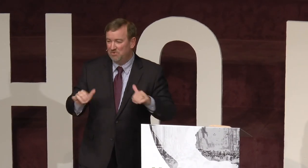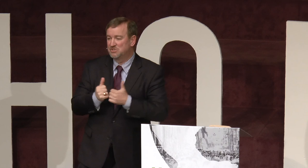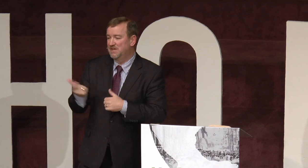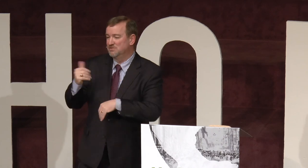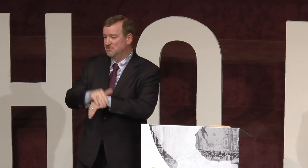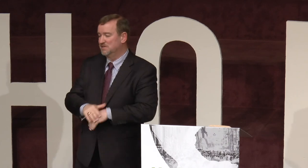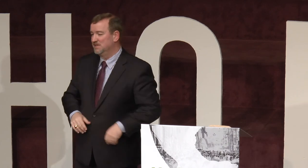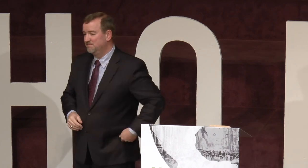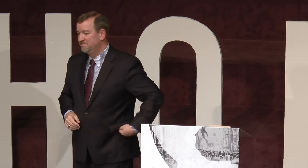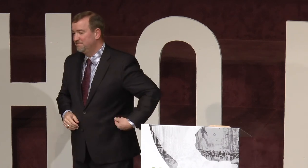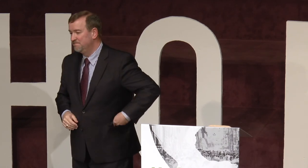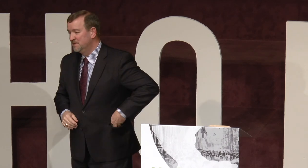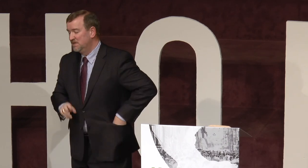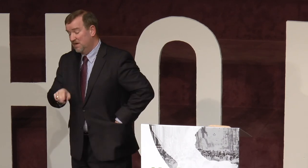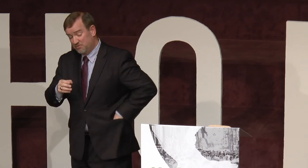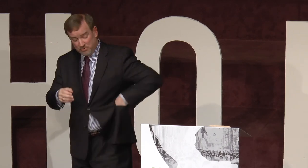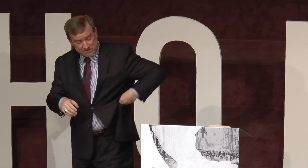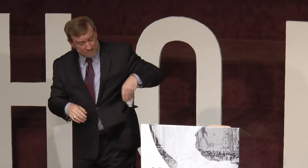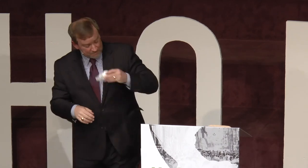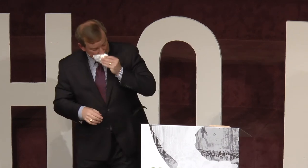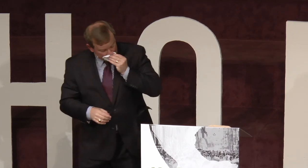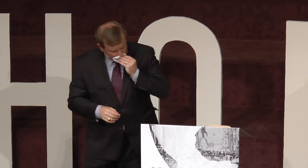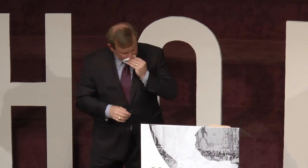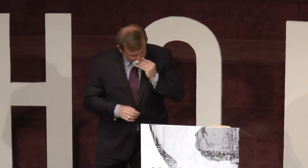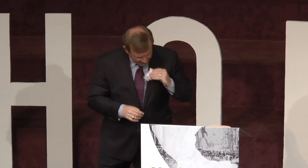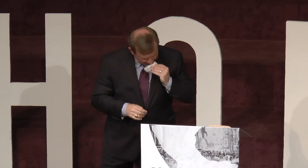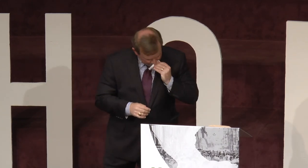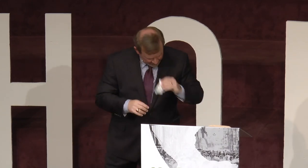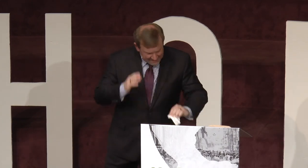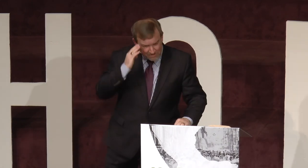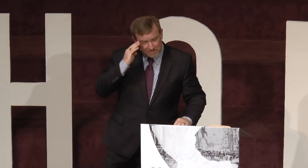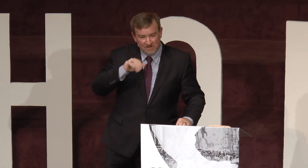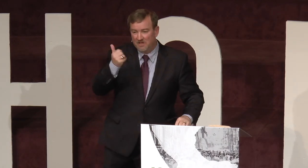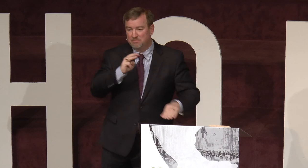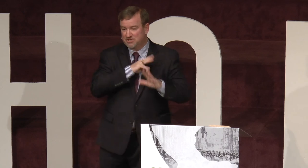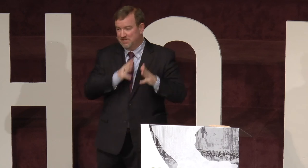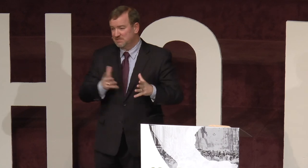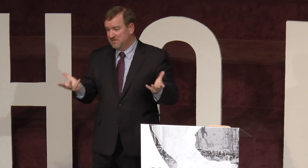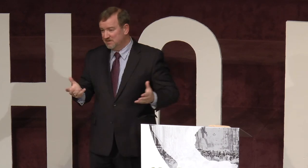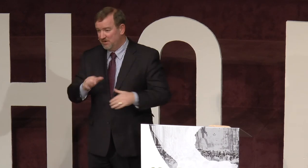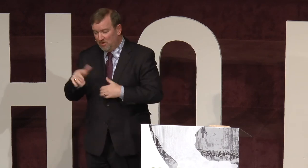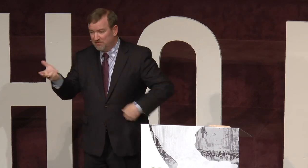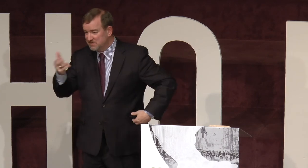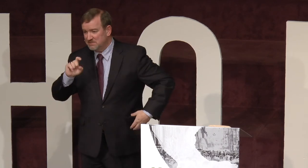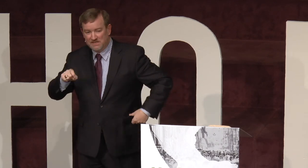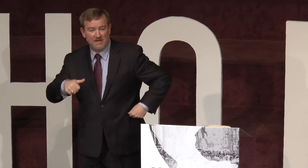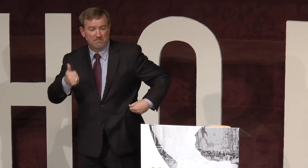want to challenge you tonight. Of course, I know that there are other missionaries here, and all of us need help.